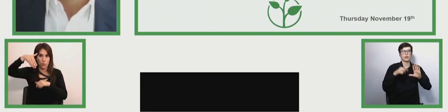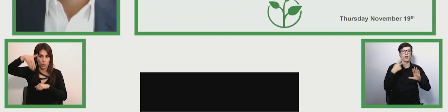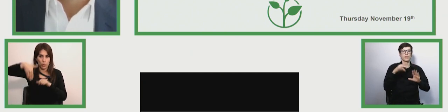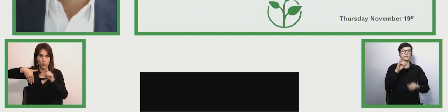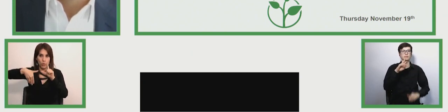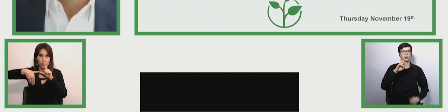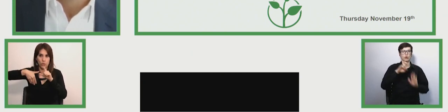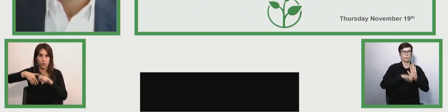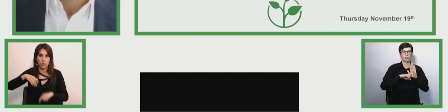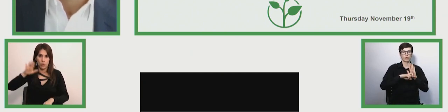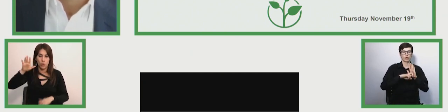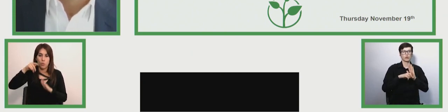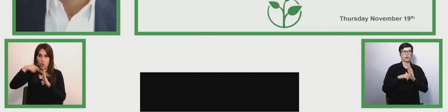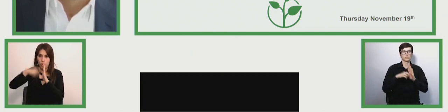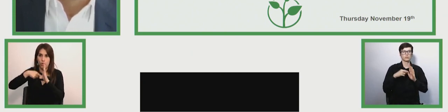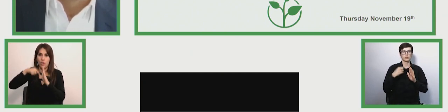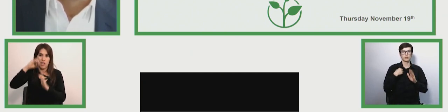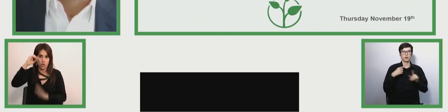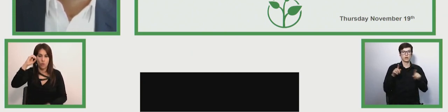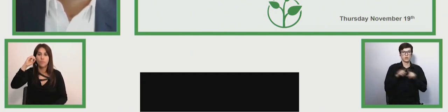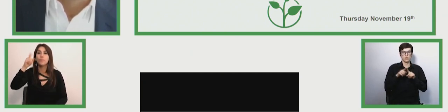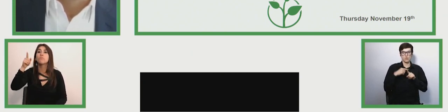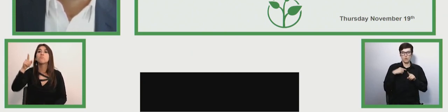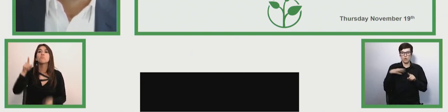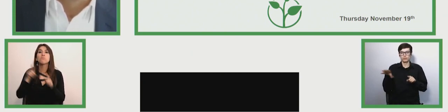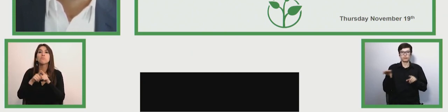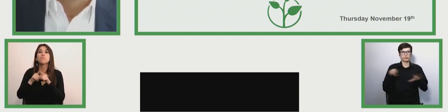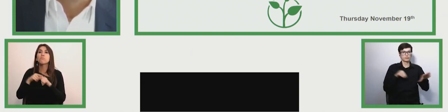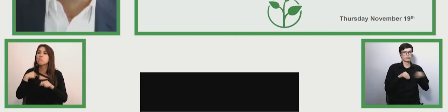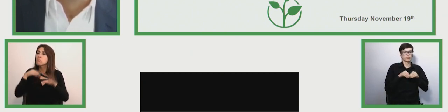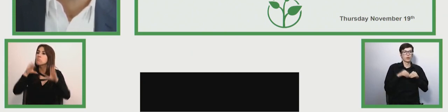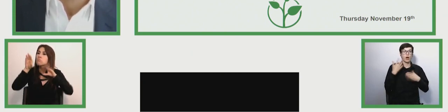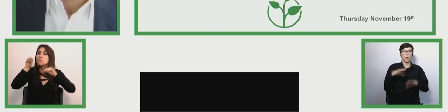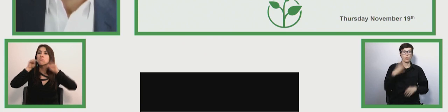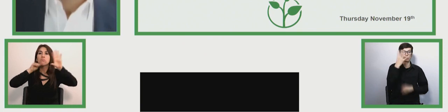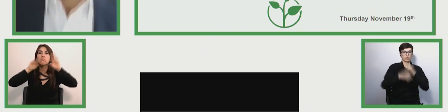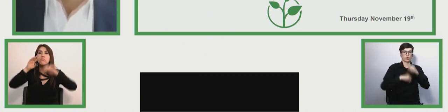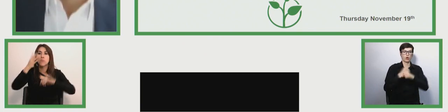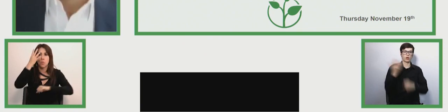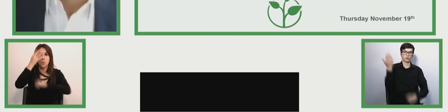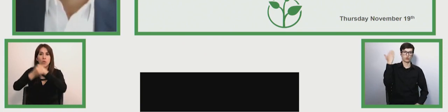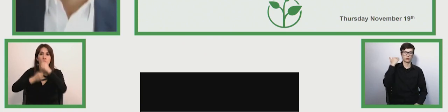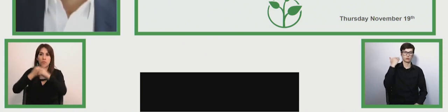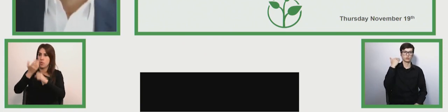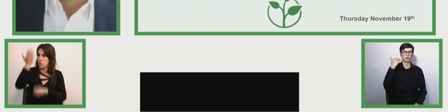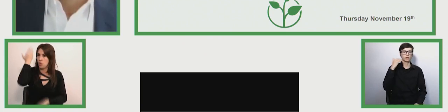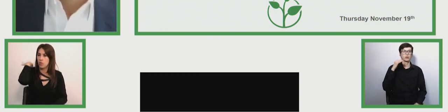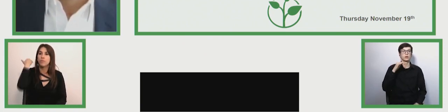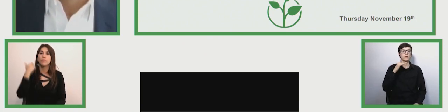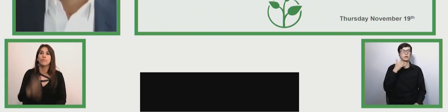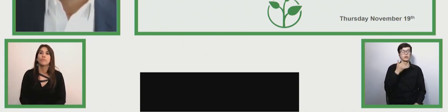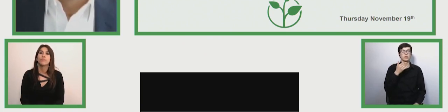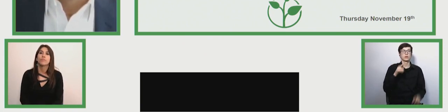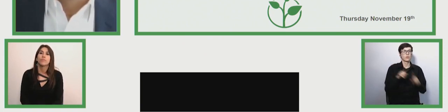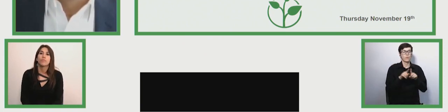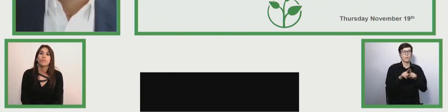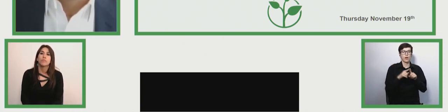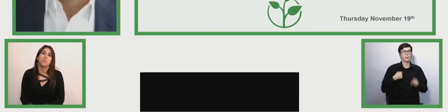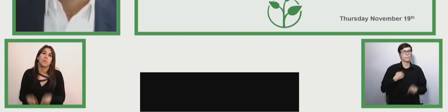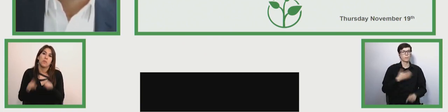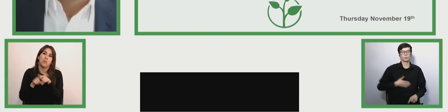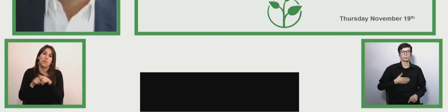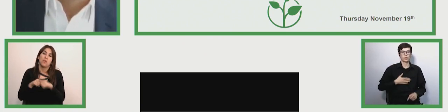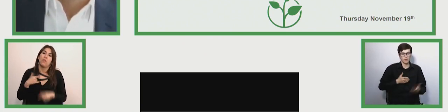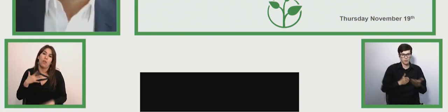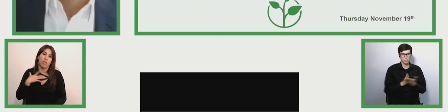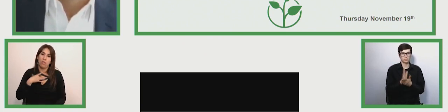gracias alejandra es un placer estar acá especialmente sabiendo que esta es la primer edición latinoamericana de cero